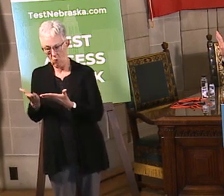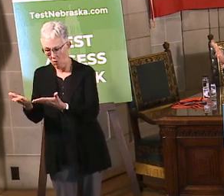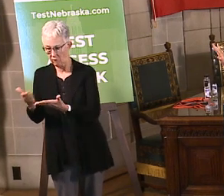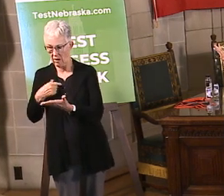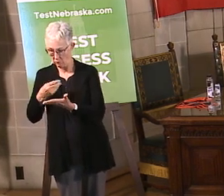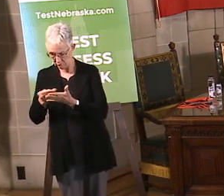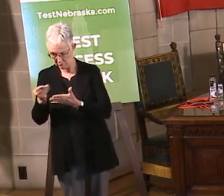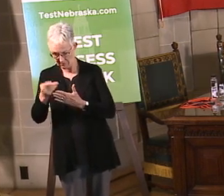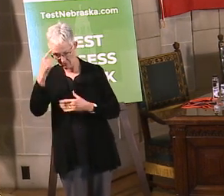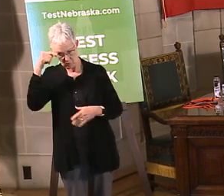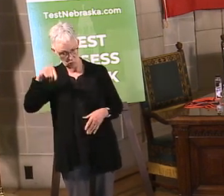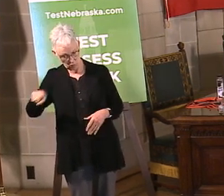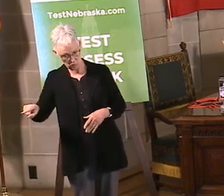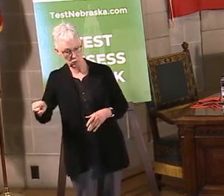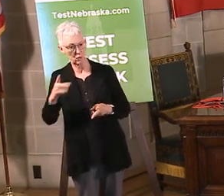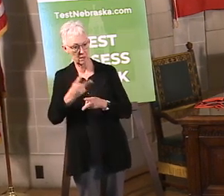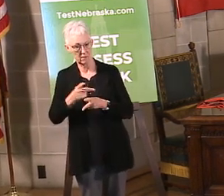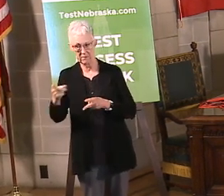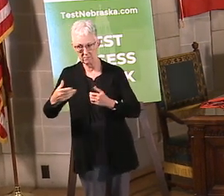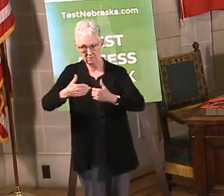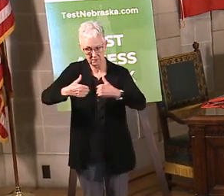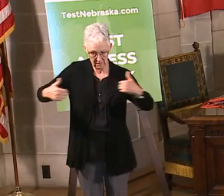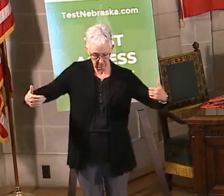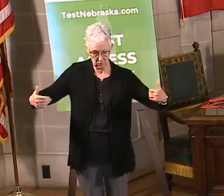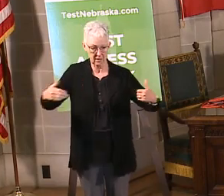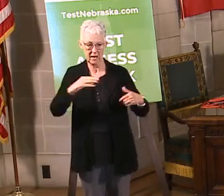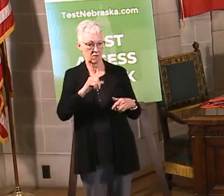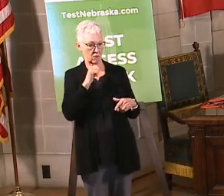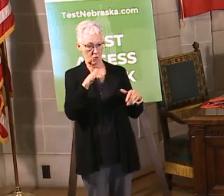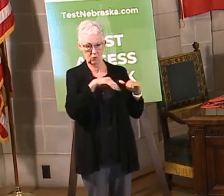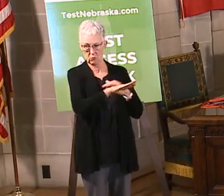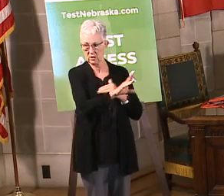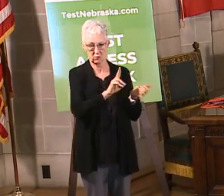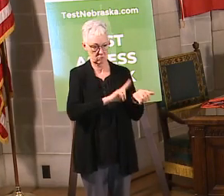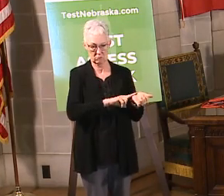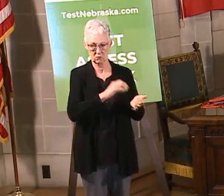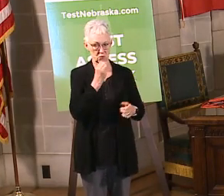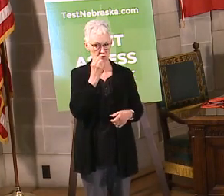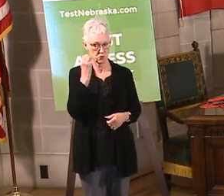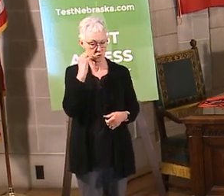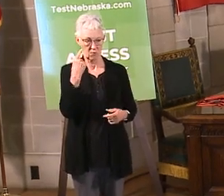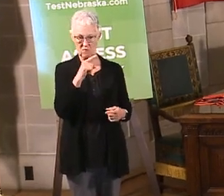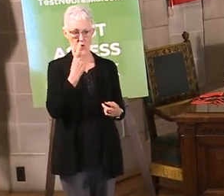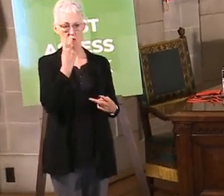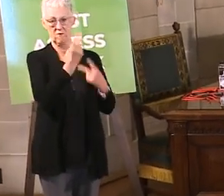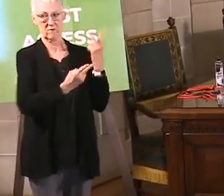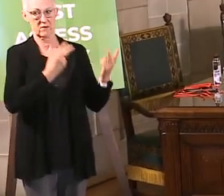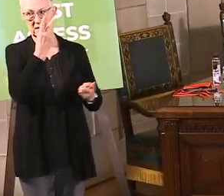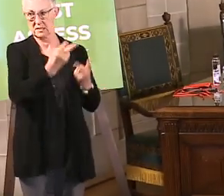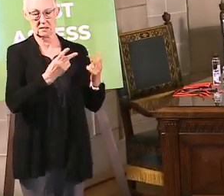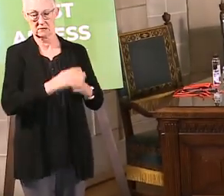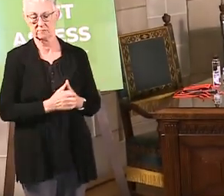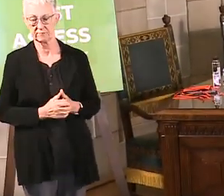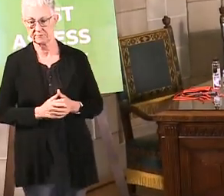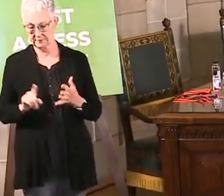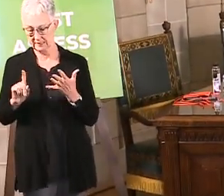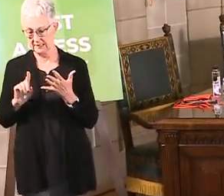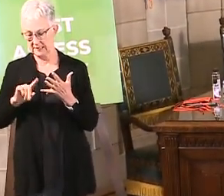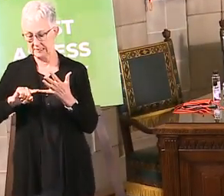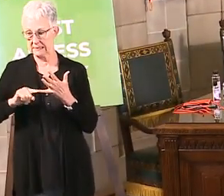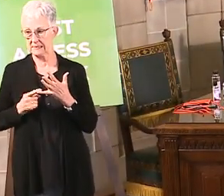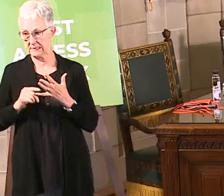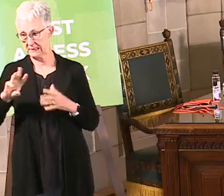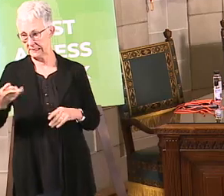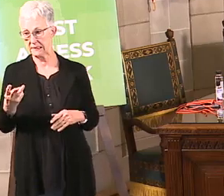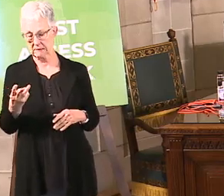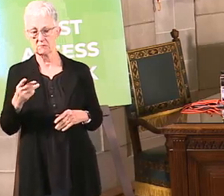folks separate, so please keep them separate. And then, of course, six, exercise daily at home or in a socially